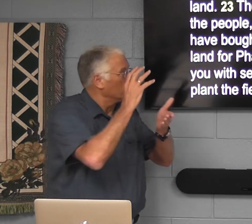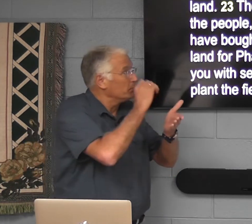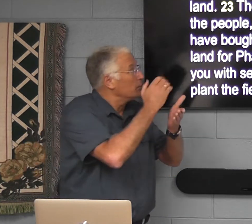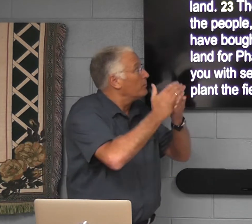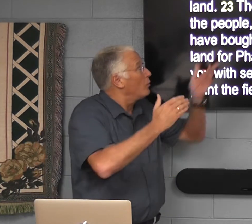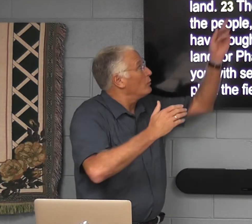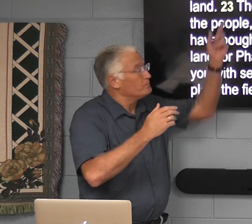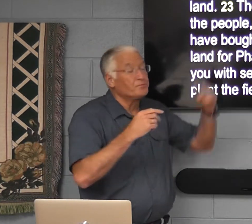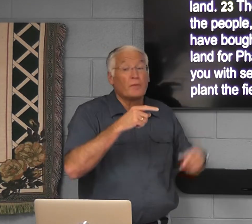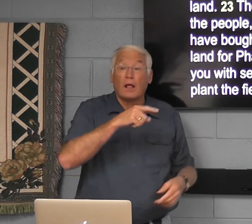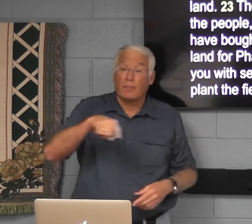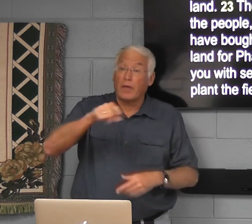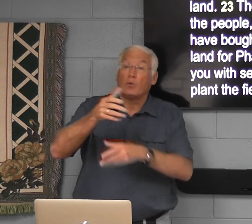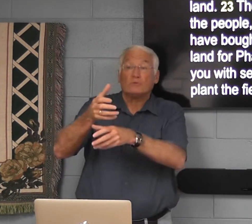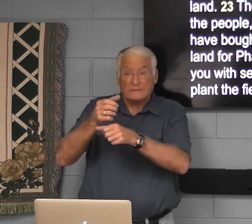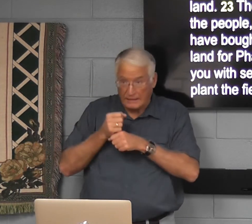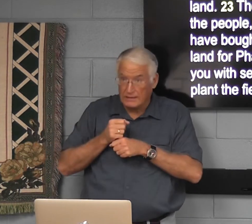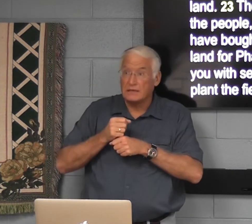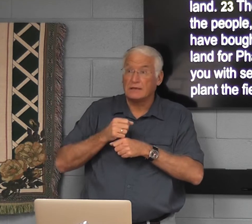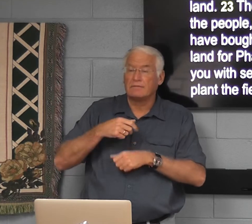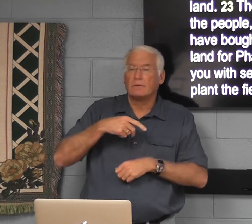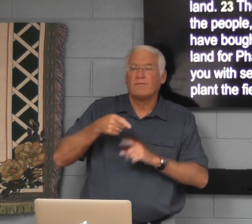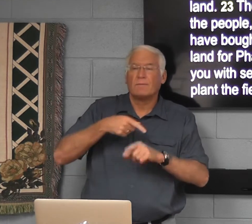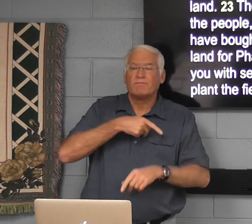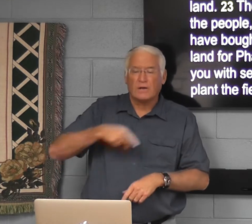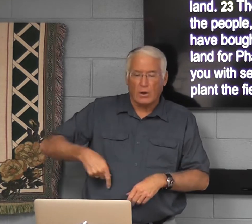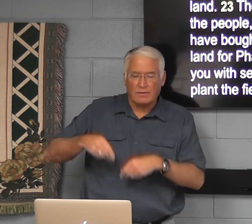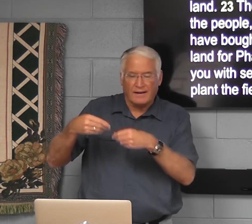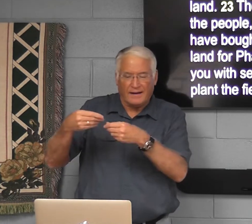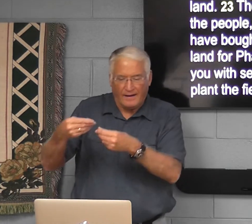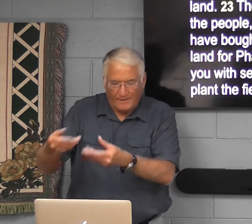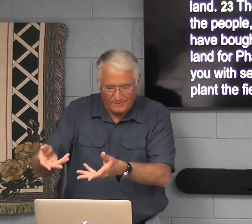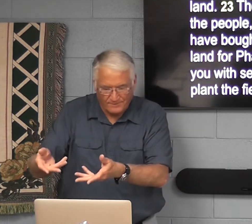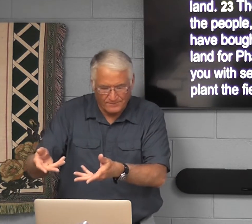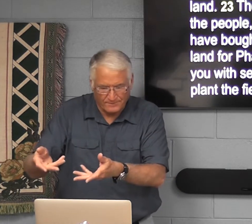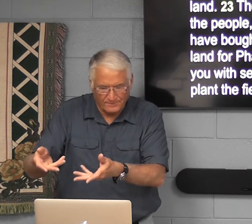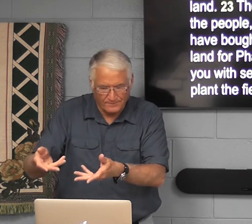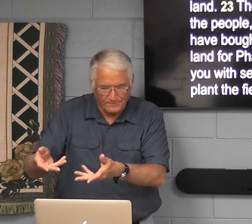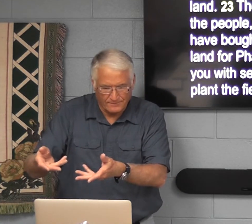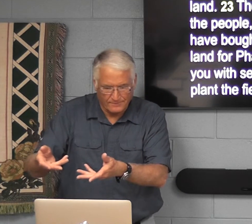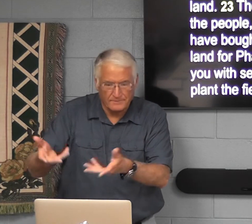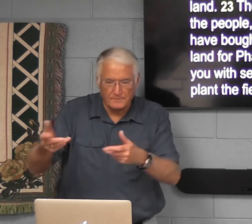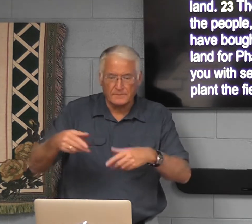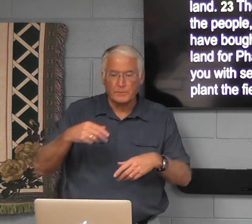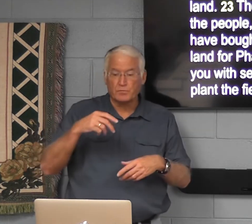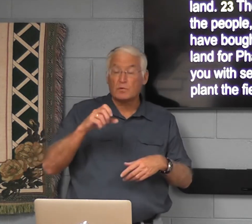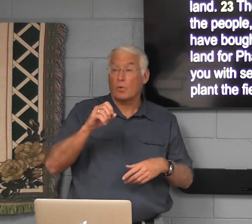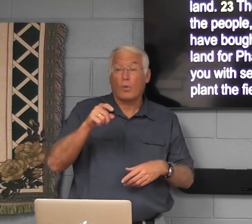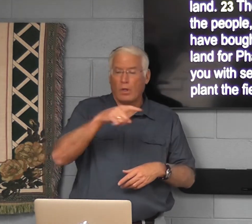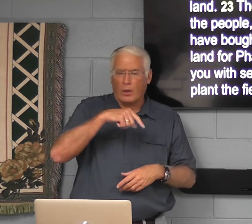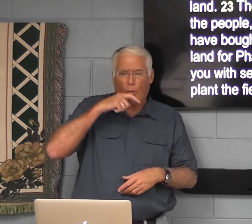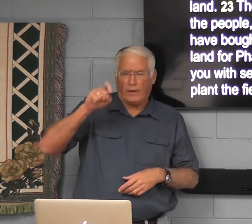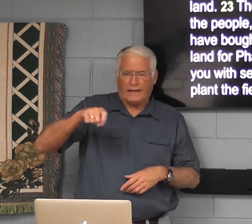I guess I missed part of the scripture. It they received food from the Pharaoh. And they didn't need to sell their land.